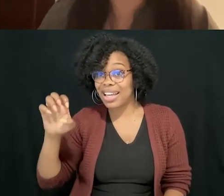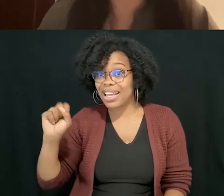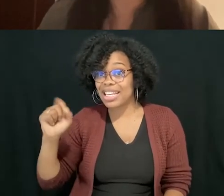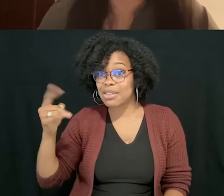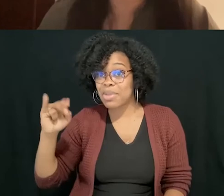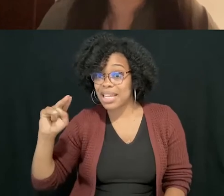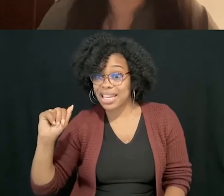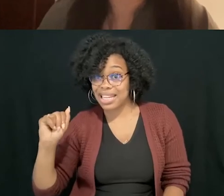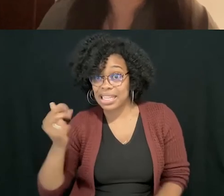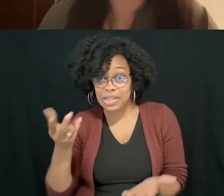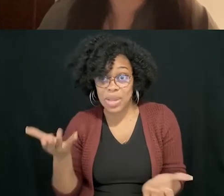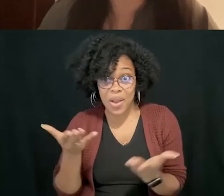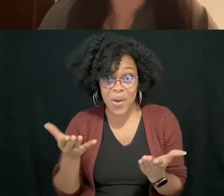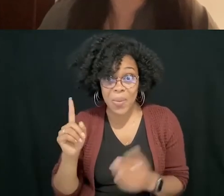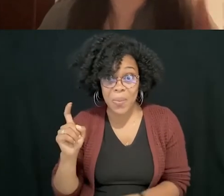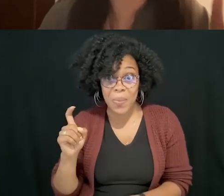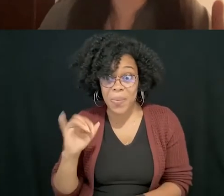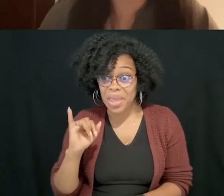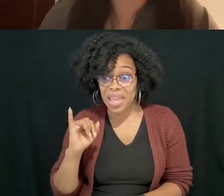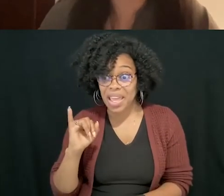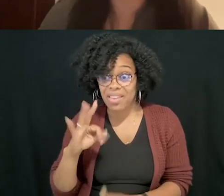Are you here? If you're here, if you can chat us.